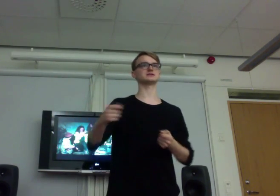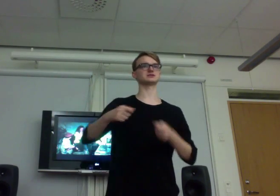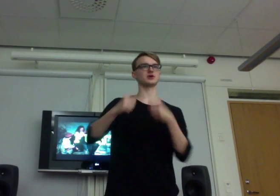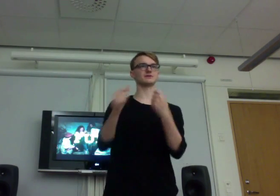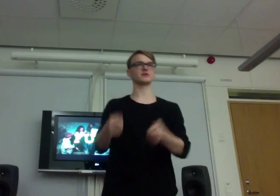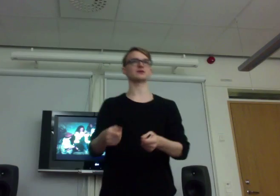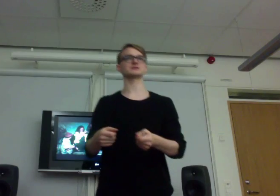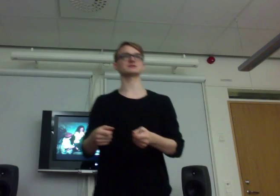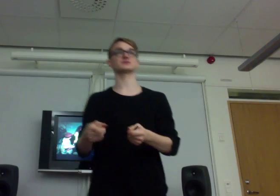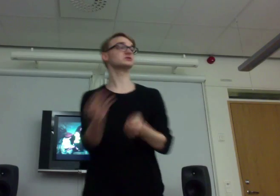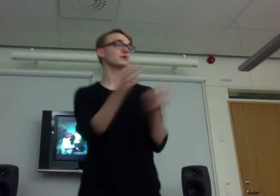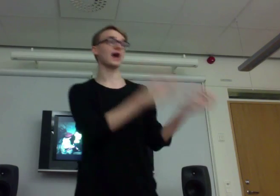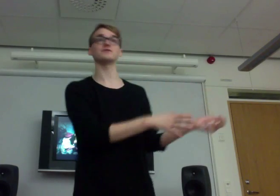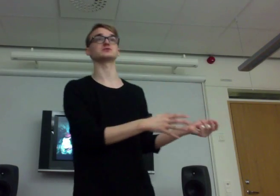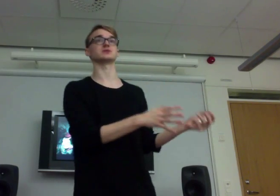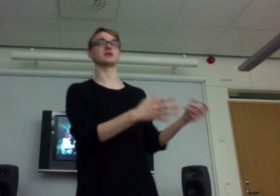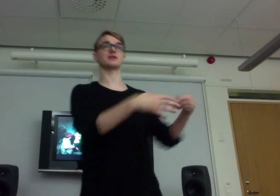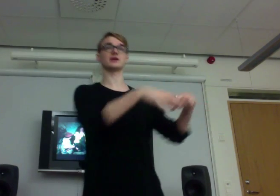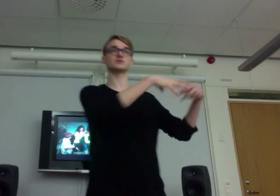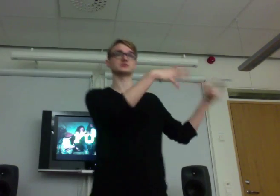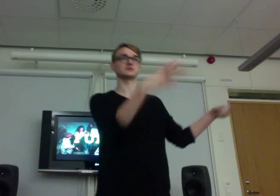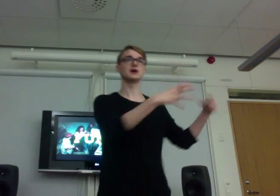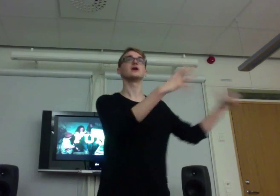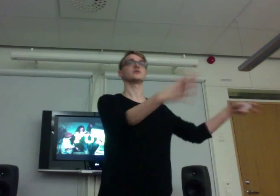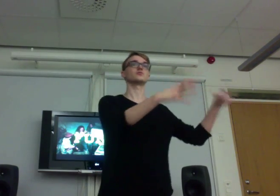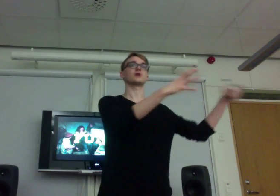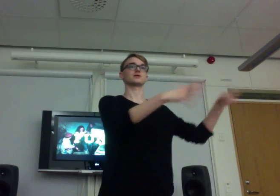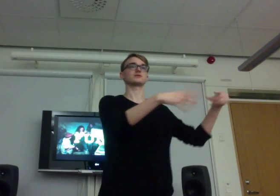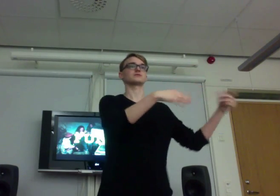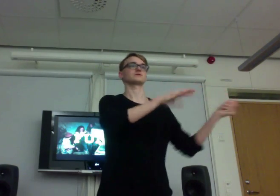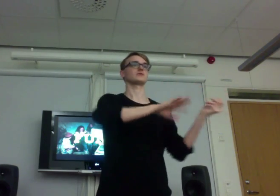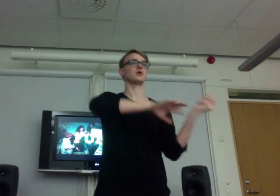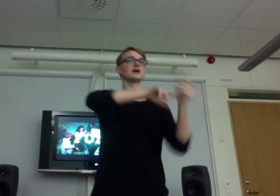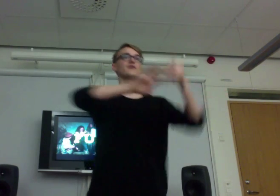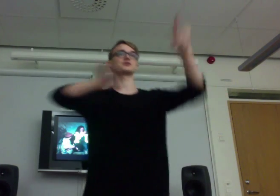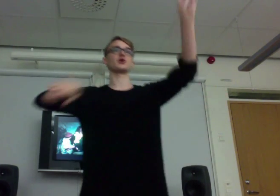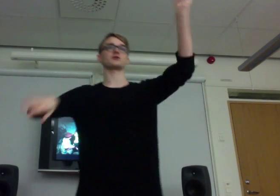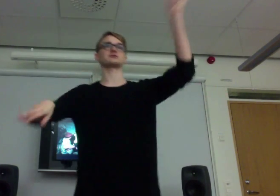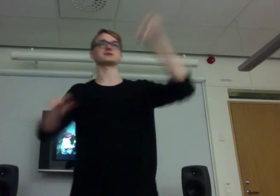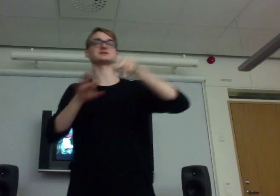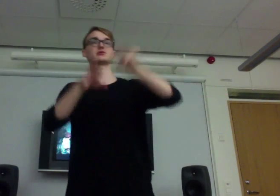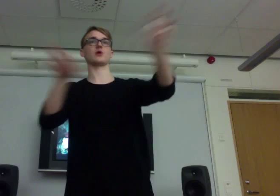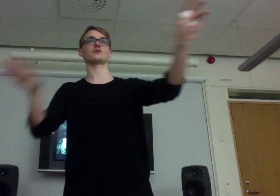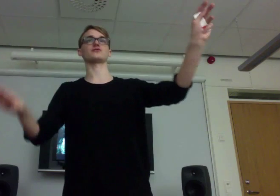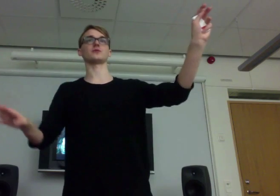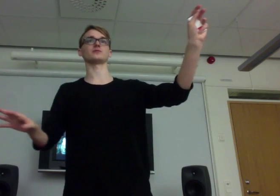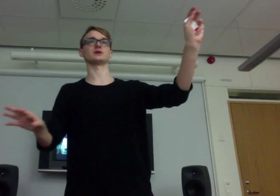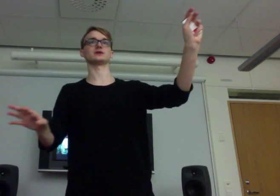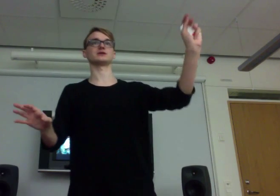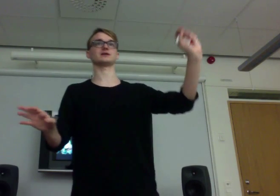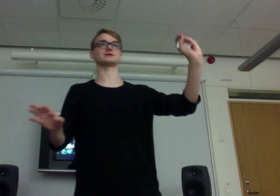solving quests, which we have in Sweden, and that was where all the avant-garde scenes grew out from in the 90s.